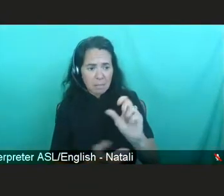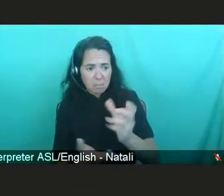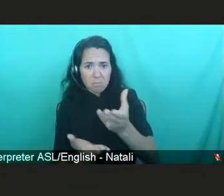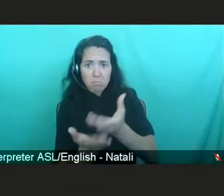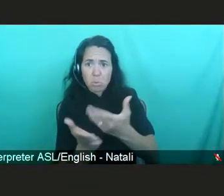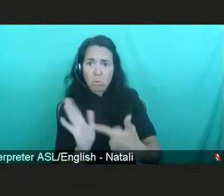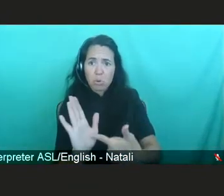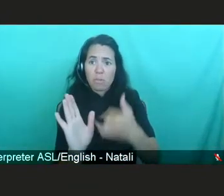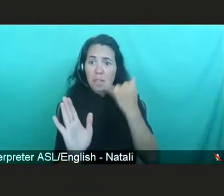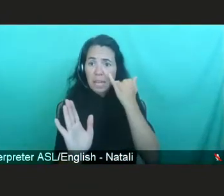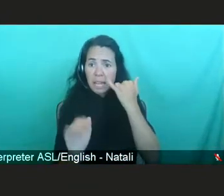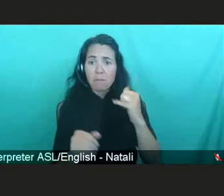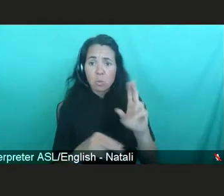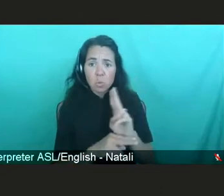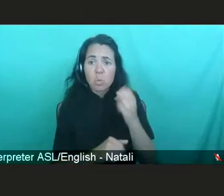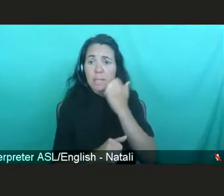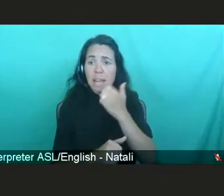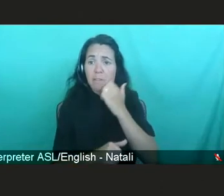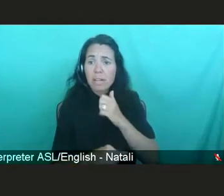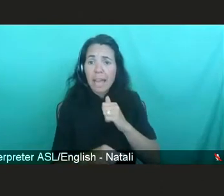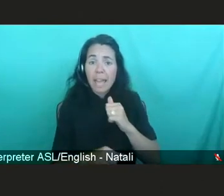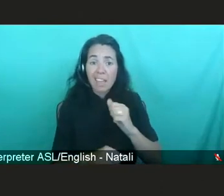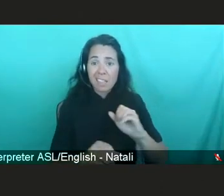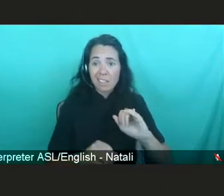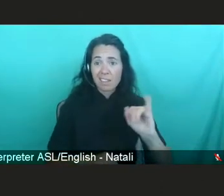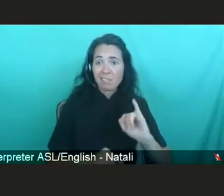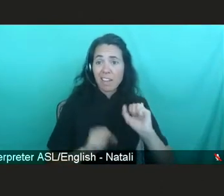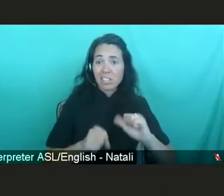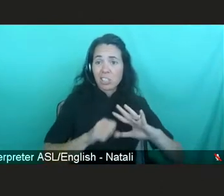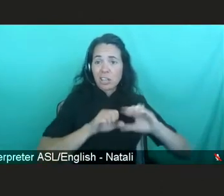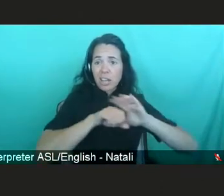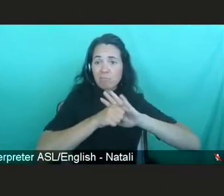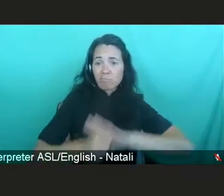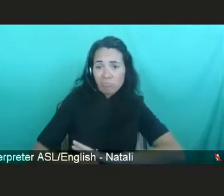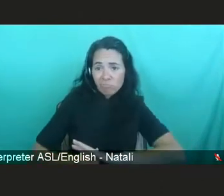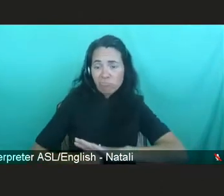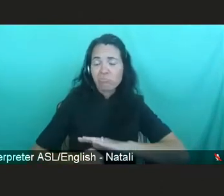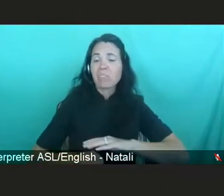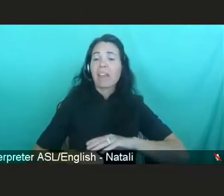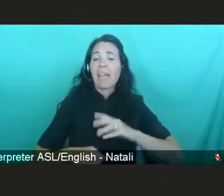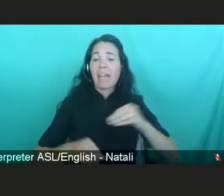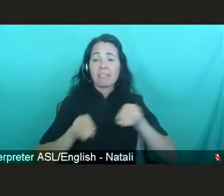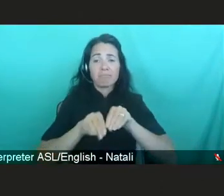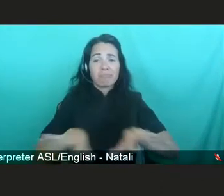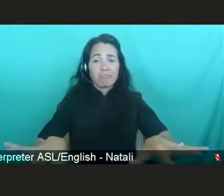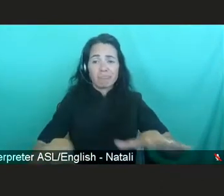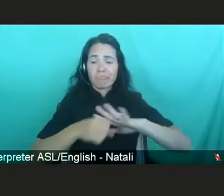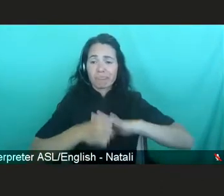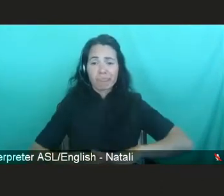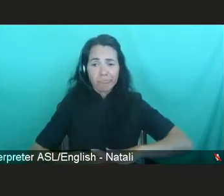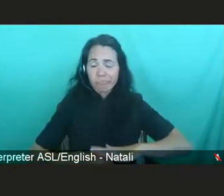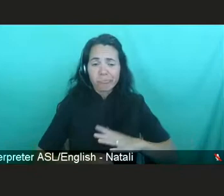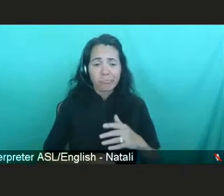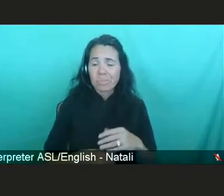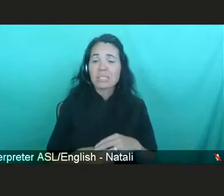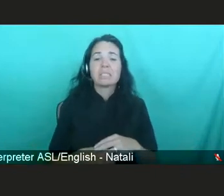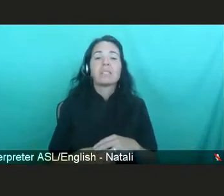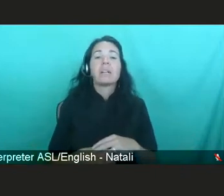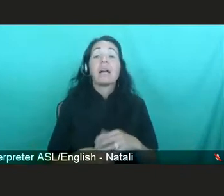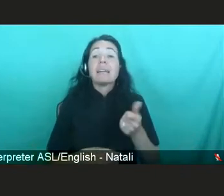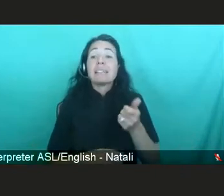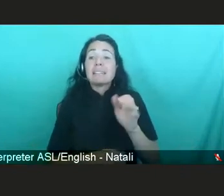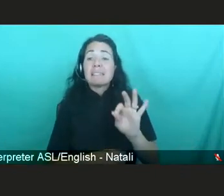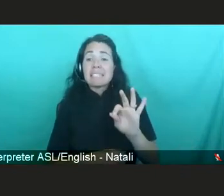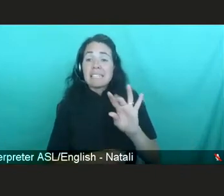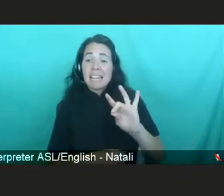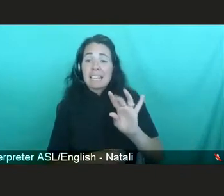daily basis could suppress infection and transmission to a sexual partner. He was also, in 1987, the first chair of the AIDS